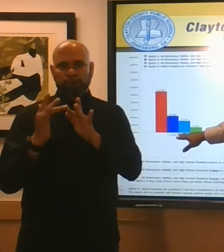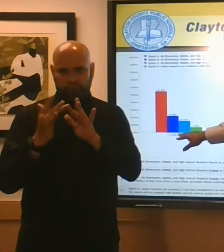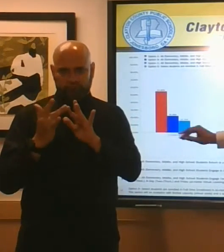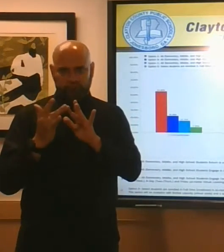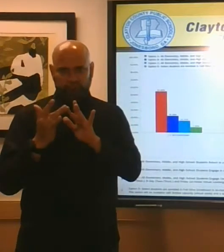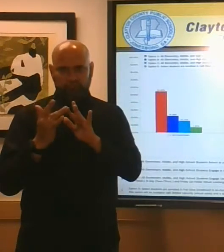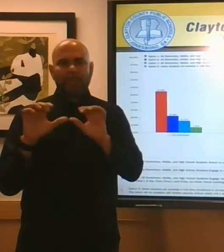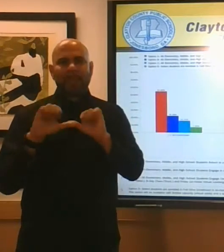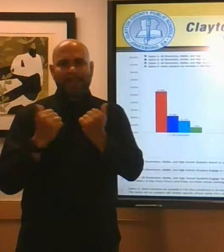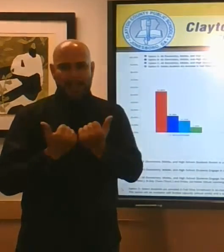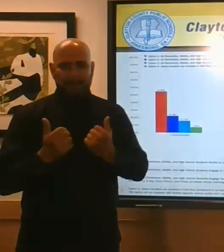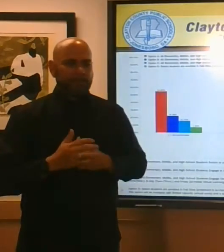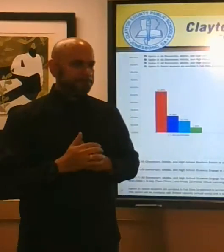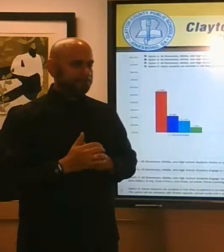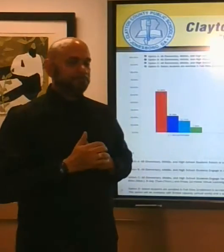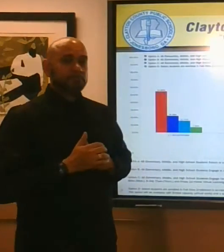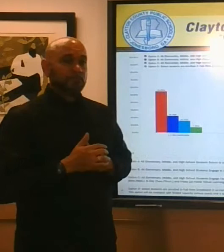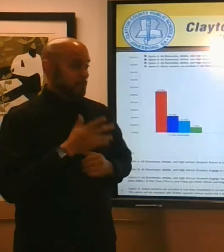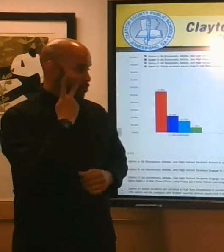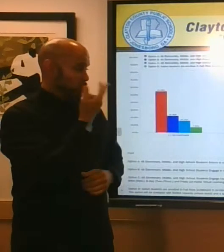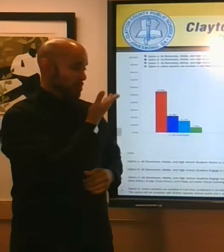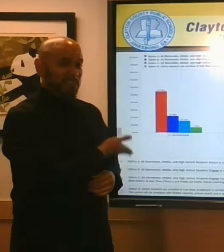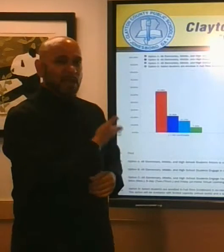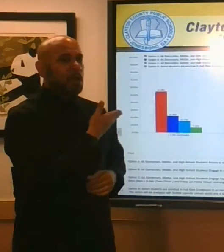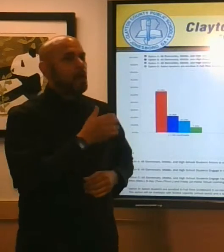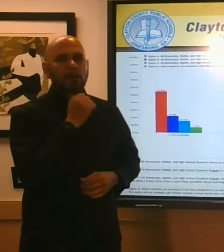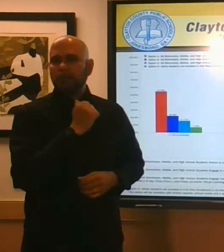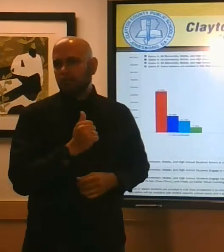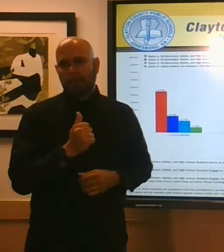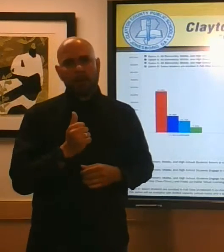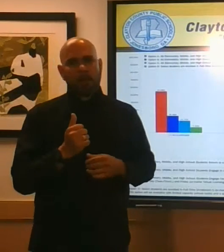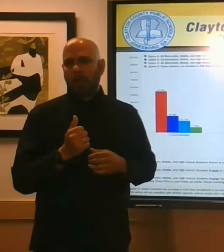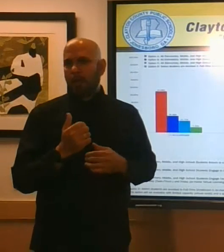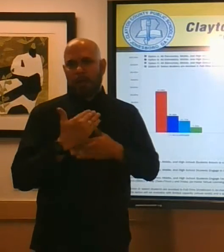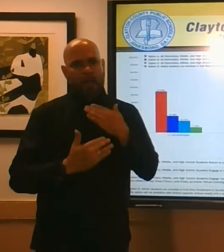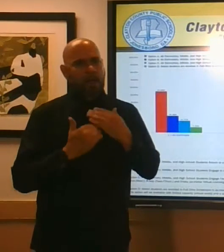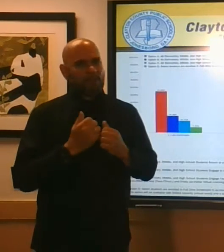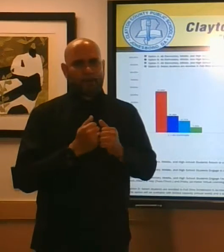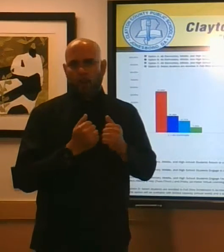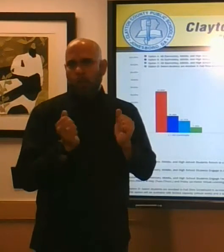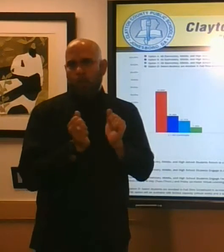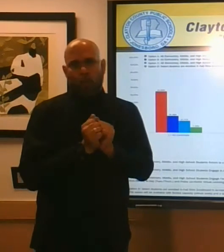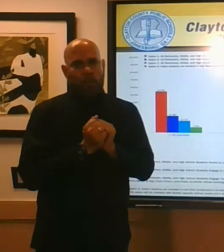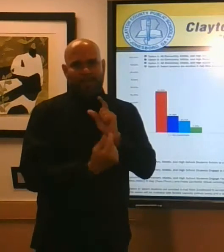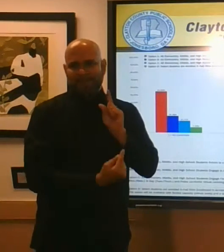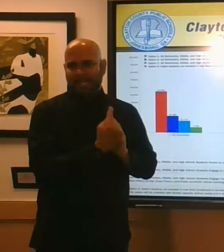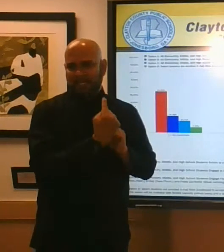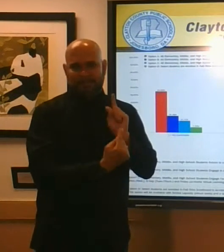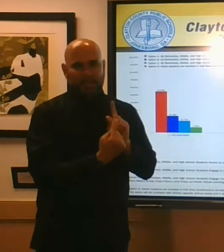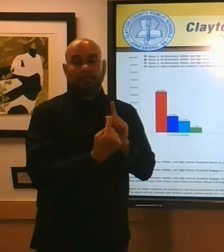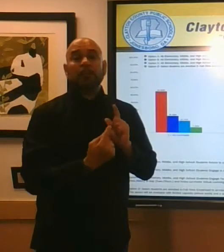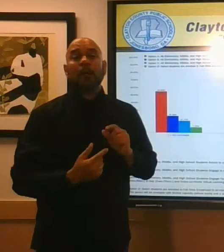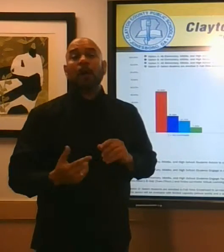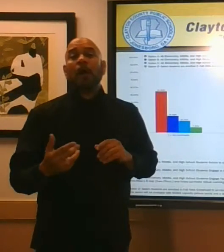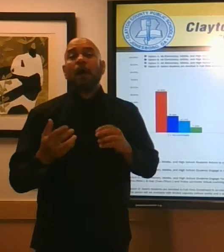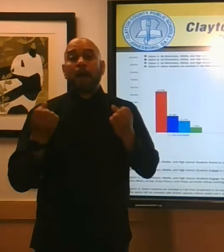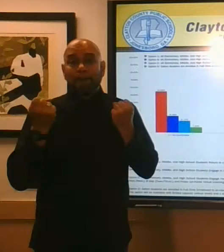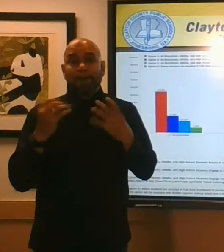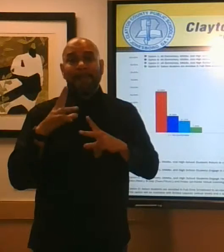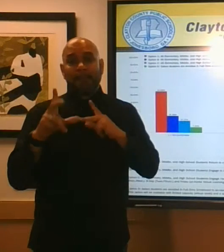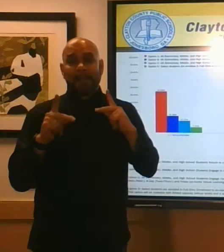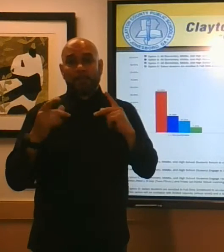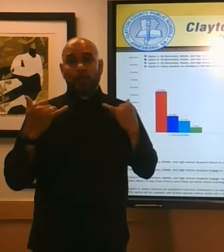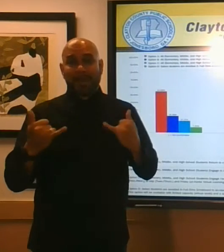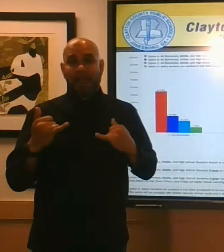many were not comfortable with face-to-face and people are becoming increasingly comfortable with the option b